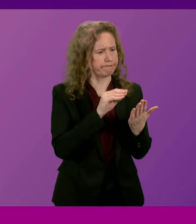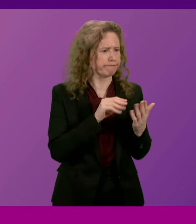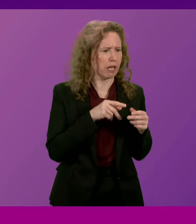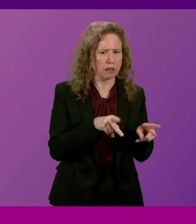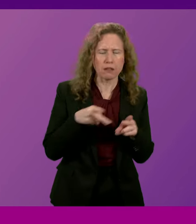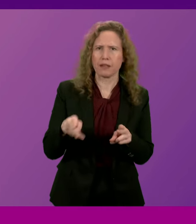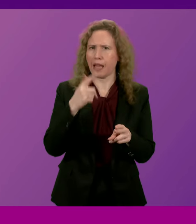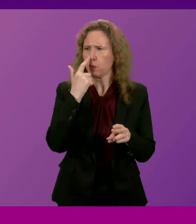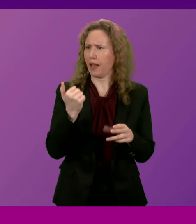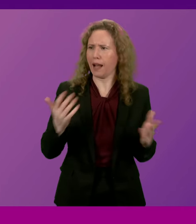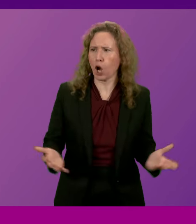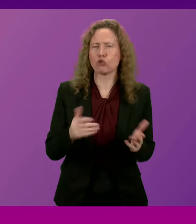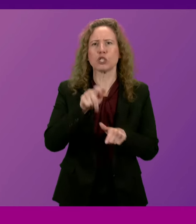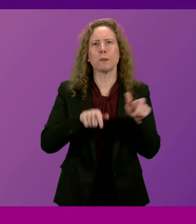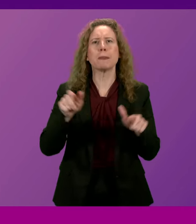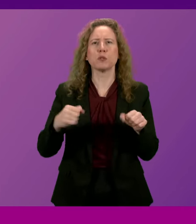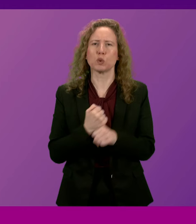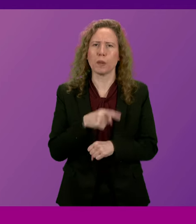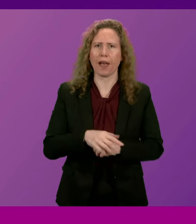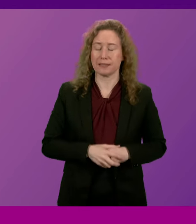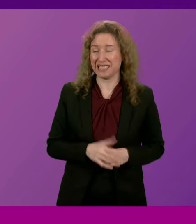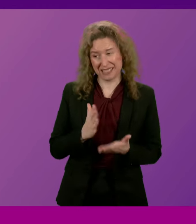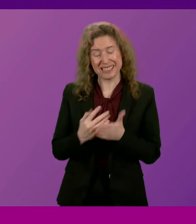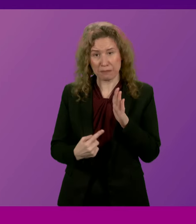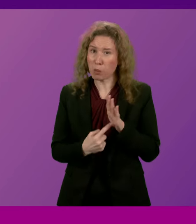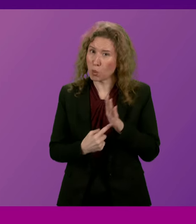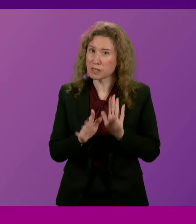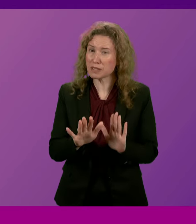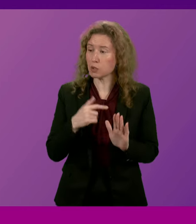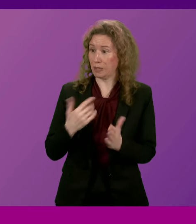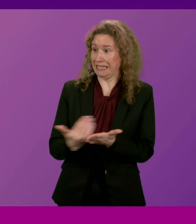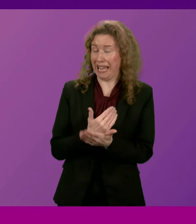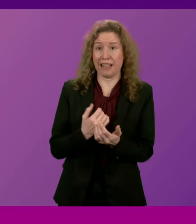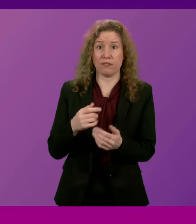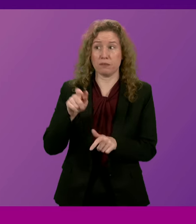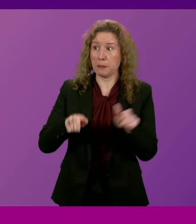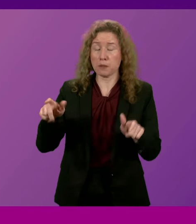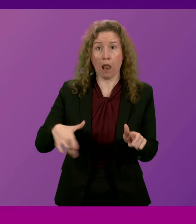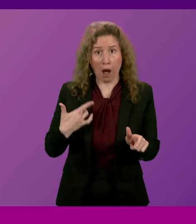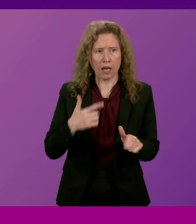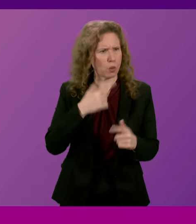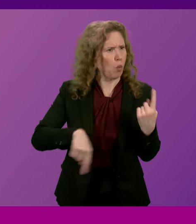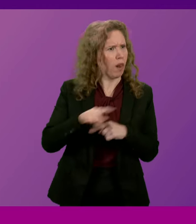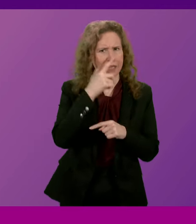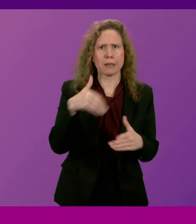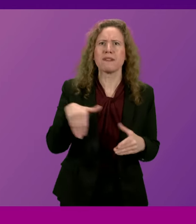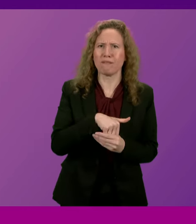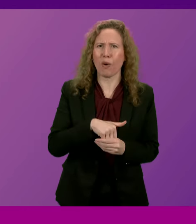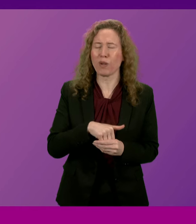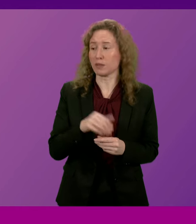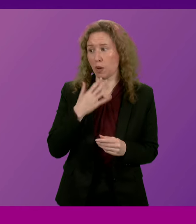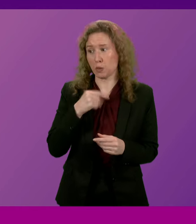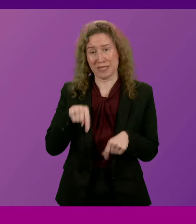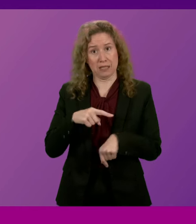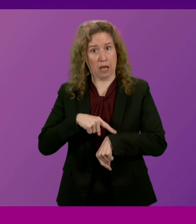that Emma Harper has set out. This is important, life-saving activity that can involve us all, and I would use this opportunity